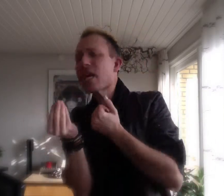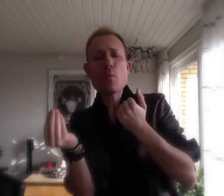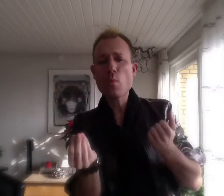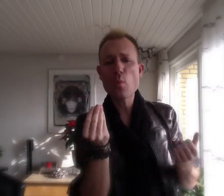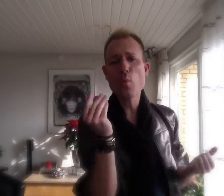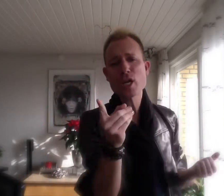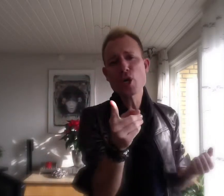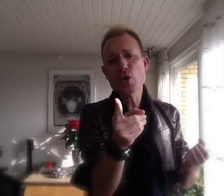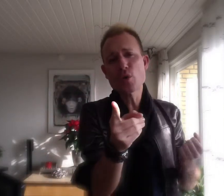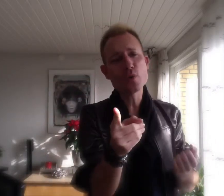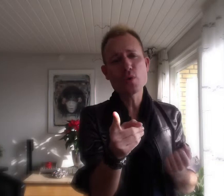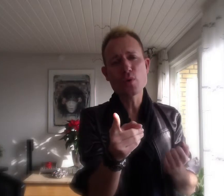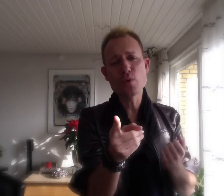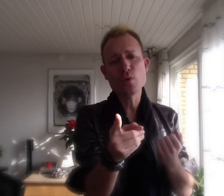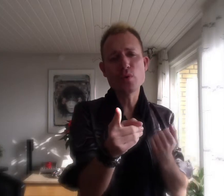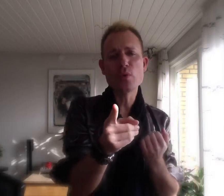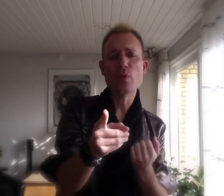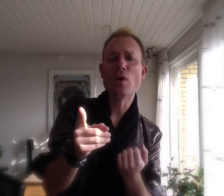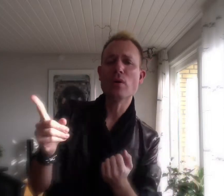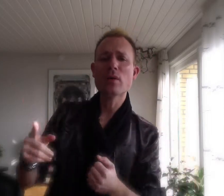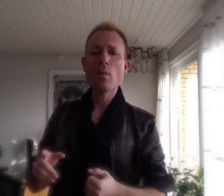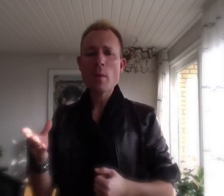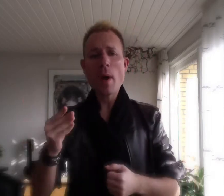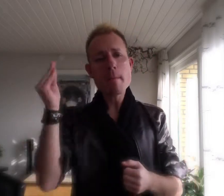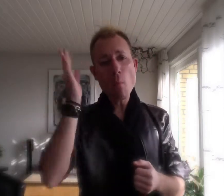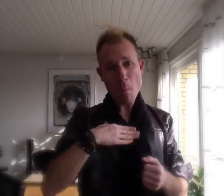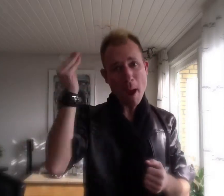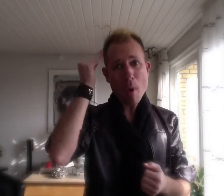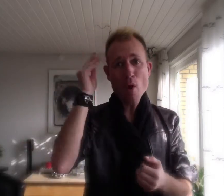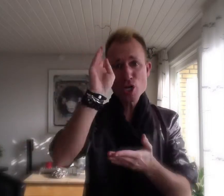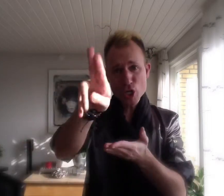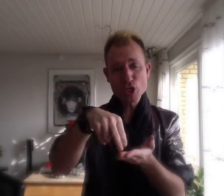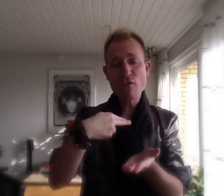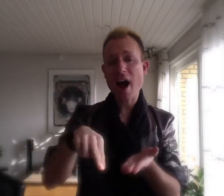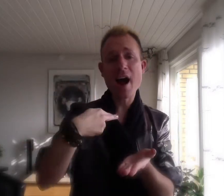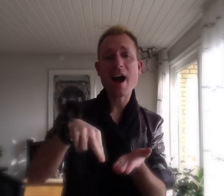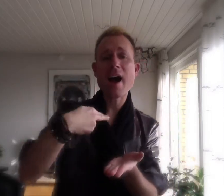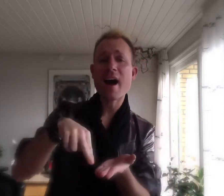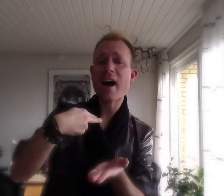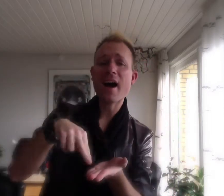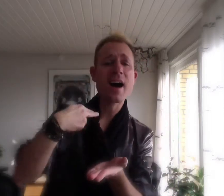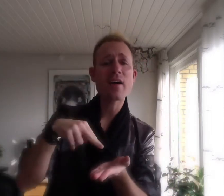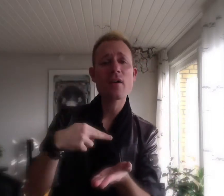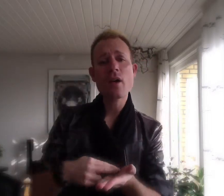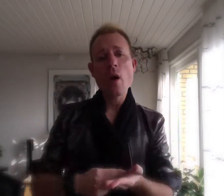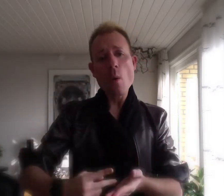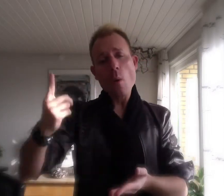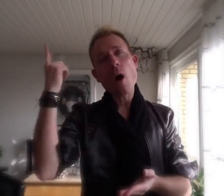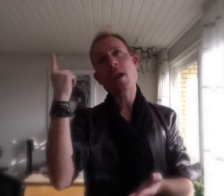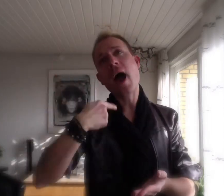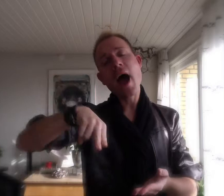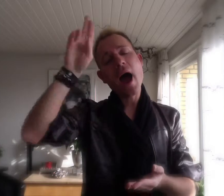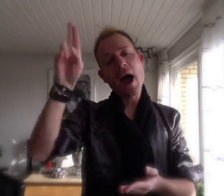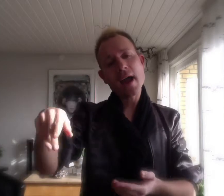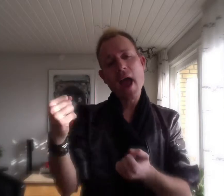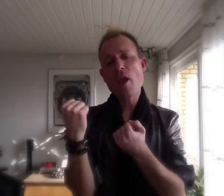With you Will the memory survive The one I can